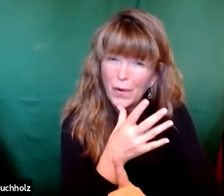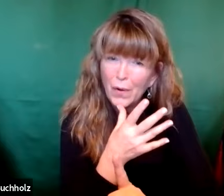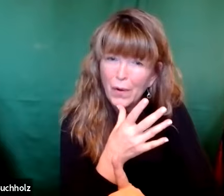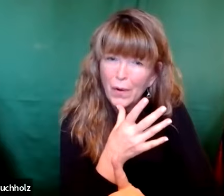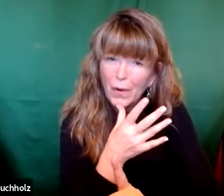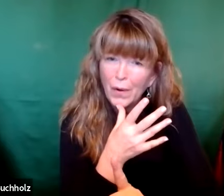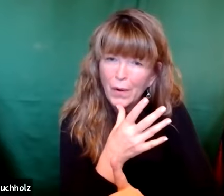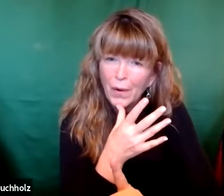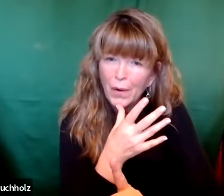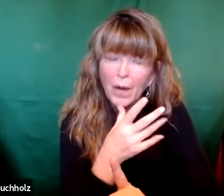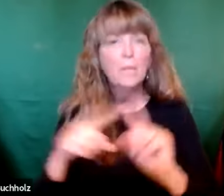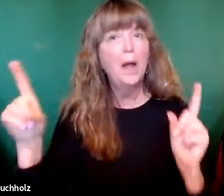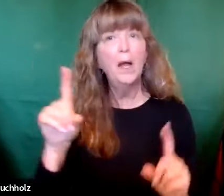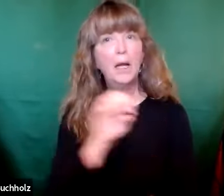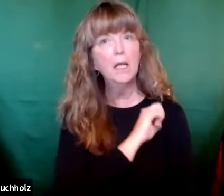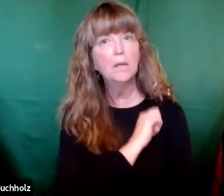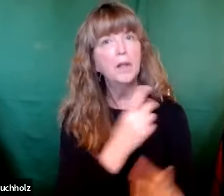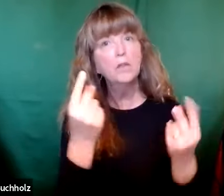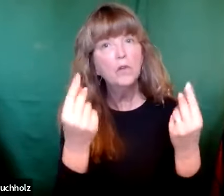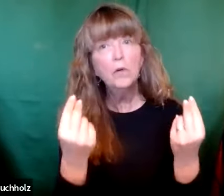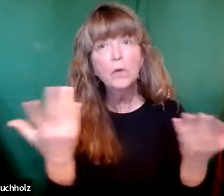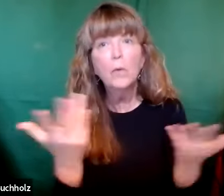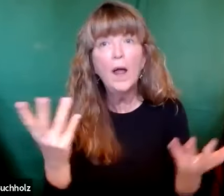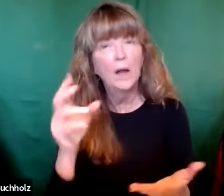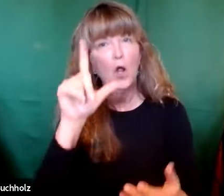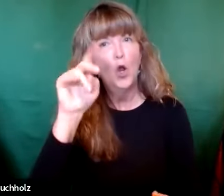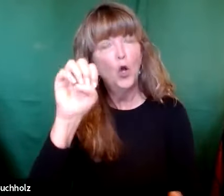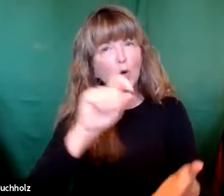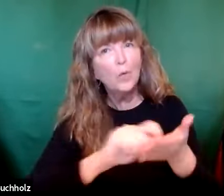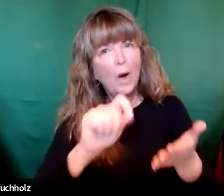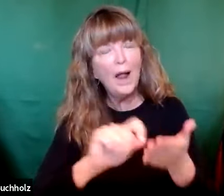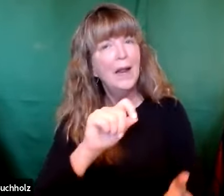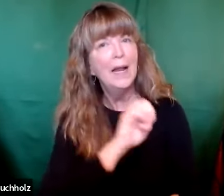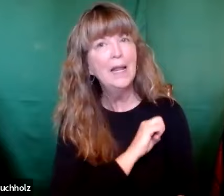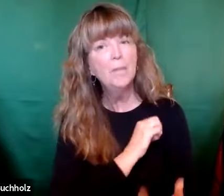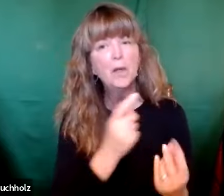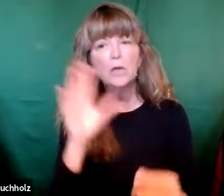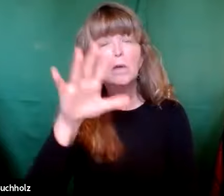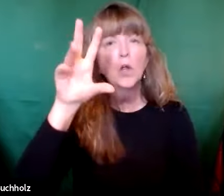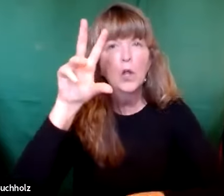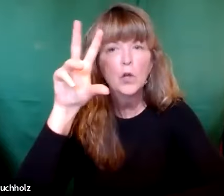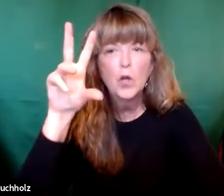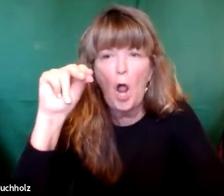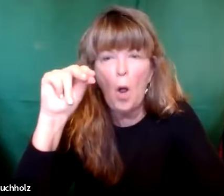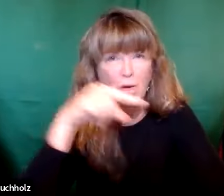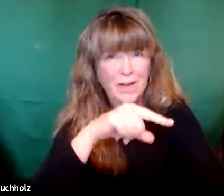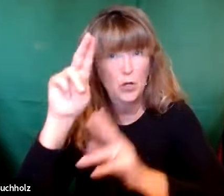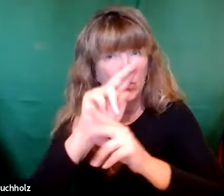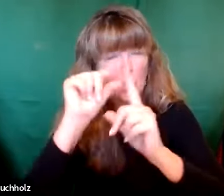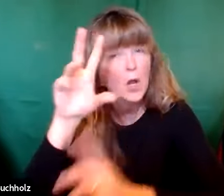They decided to name the child Zachariah instead of asking Elizabeth. But Luke